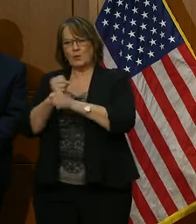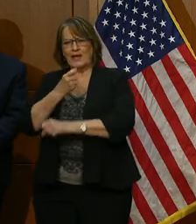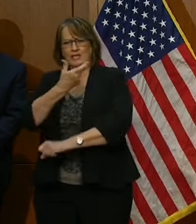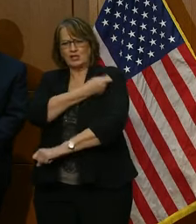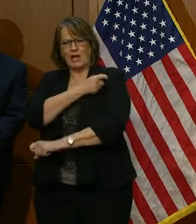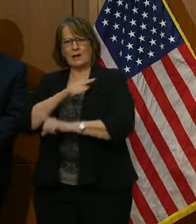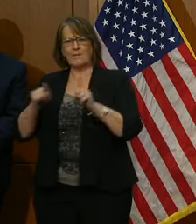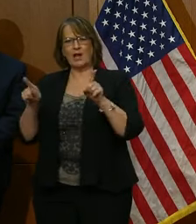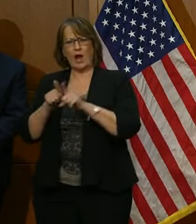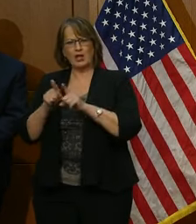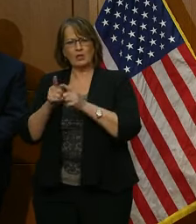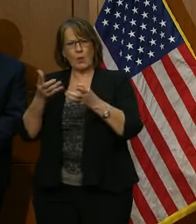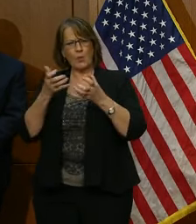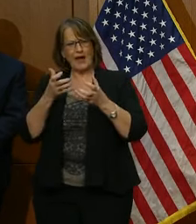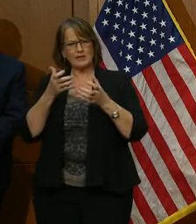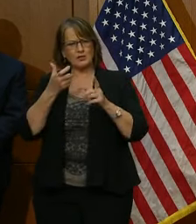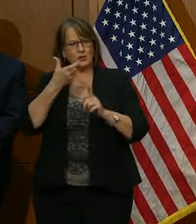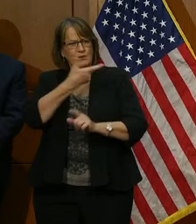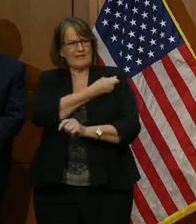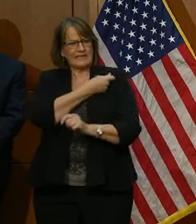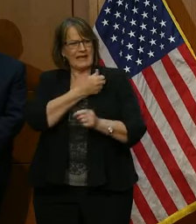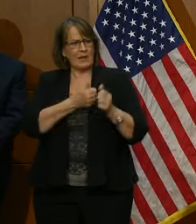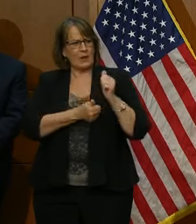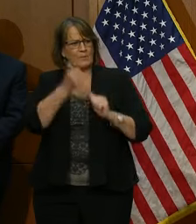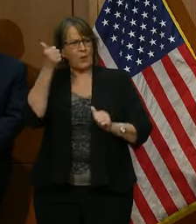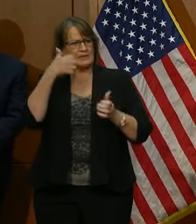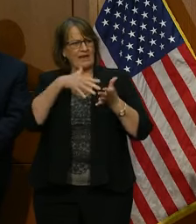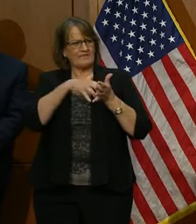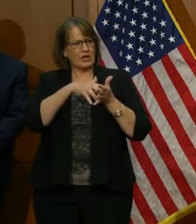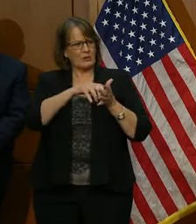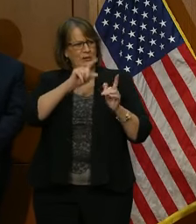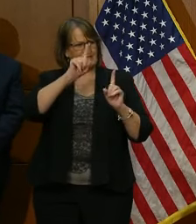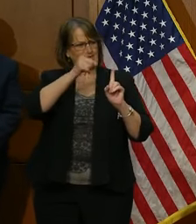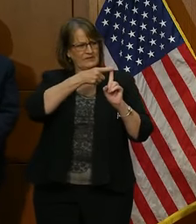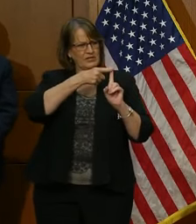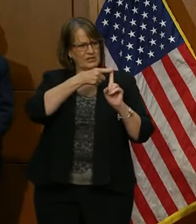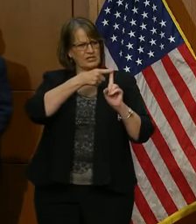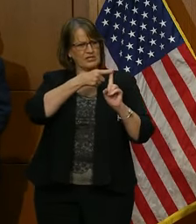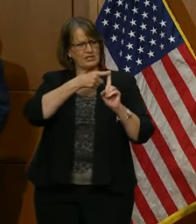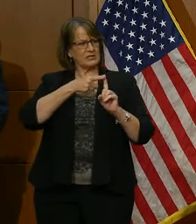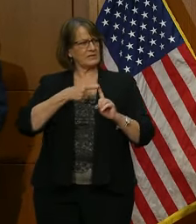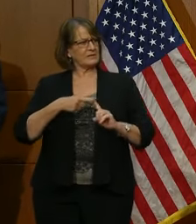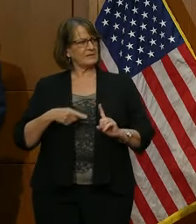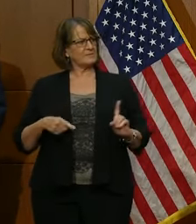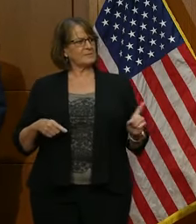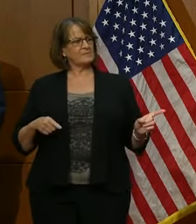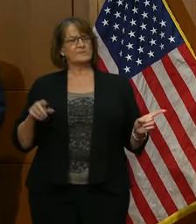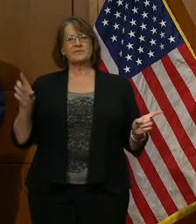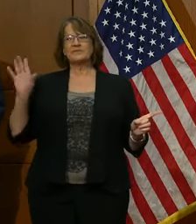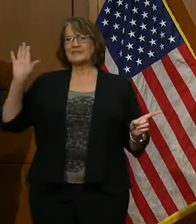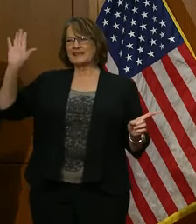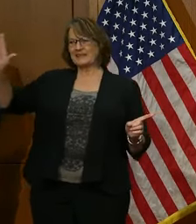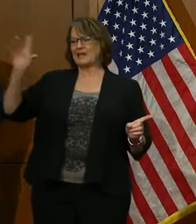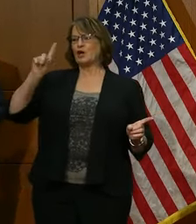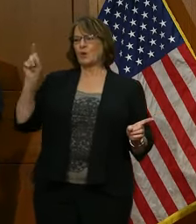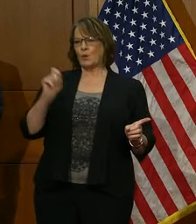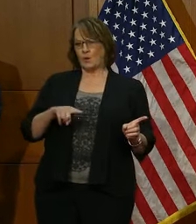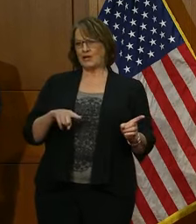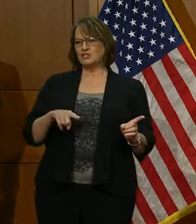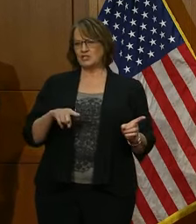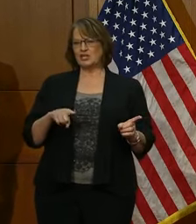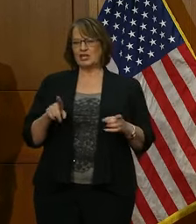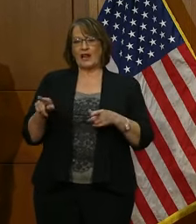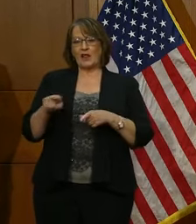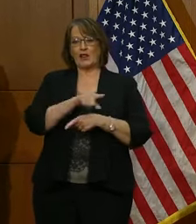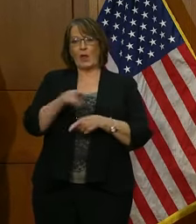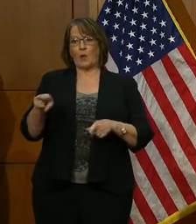get to the most vulnerable people first, how are you working to further prioritize the vaccination process? Yeah, the question is individuals